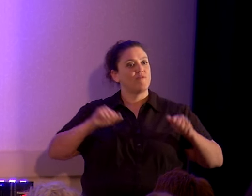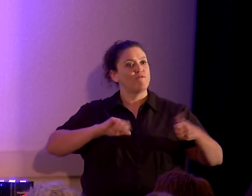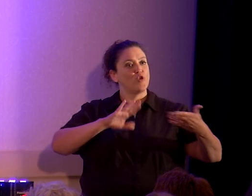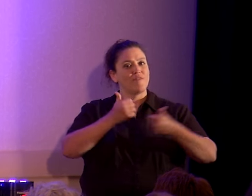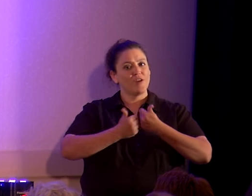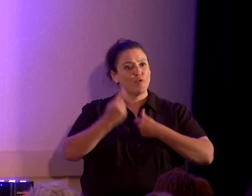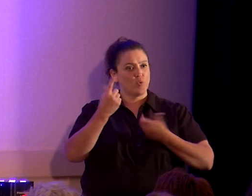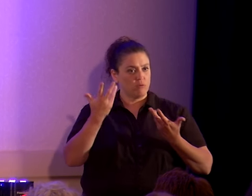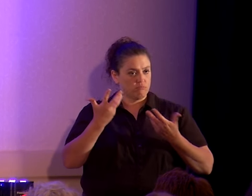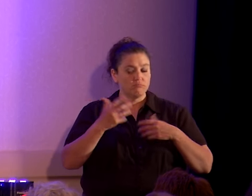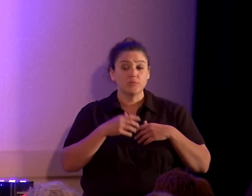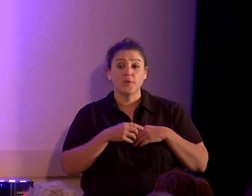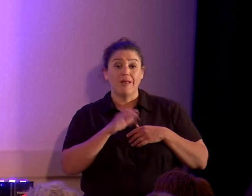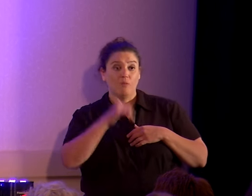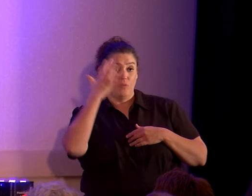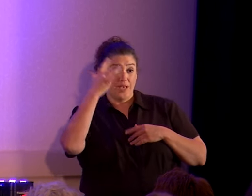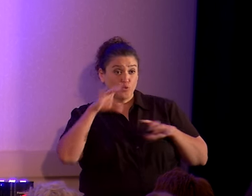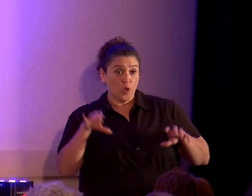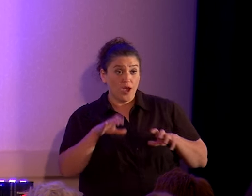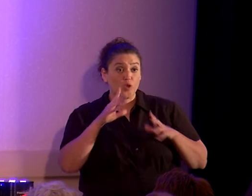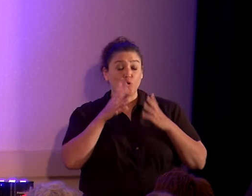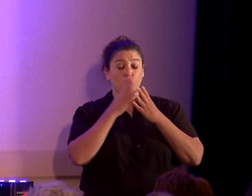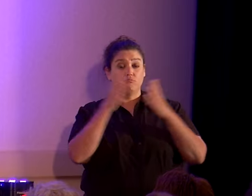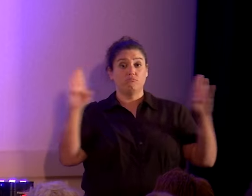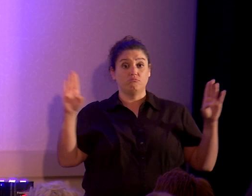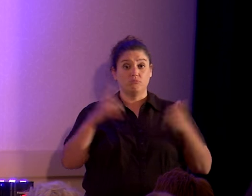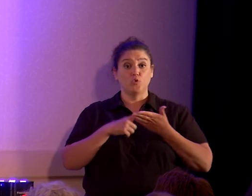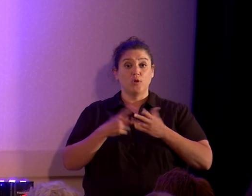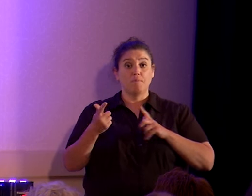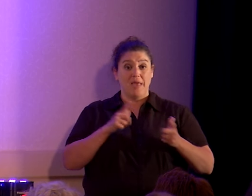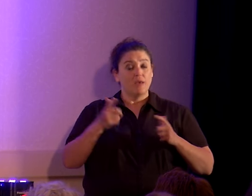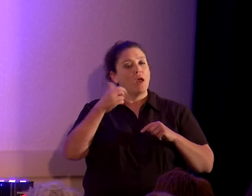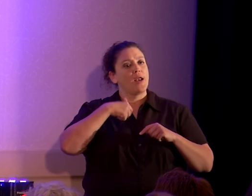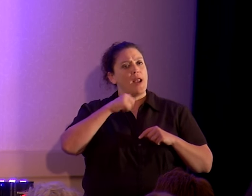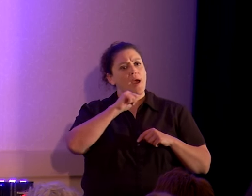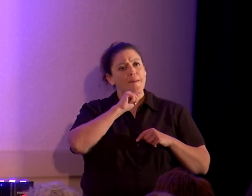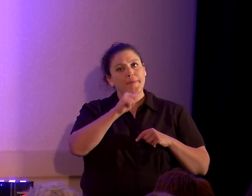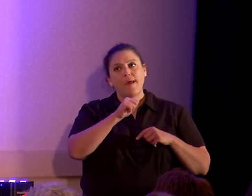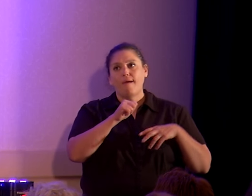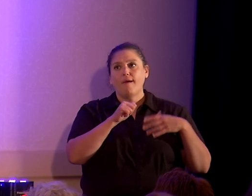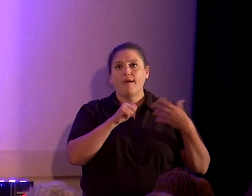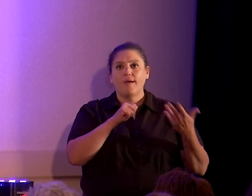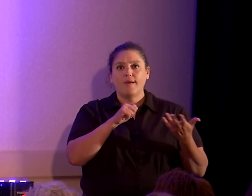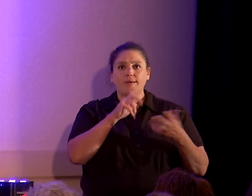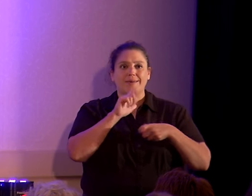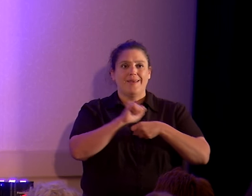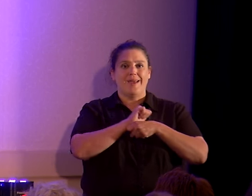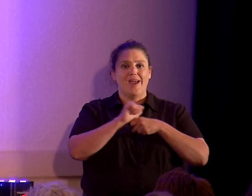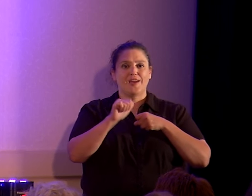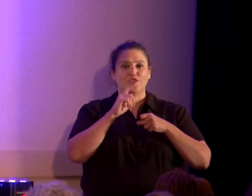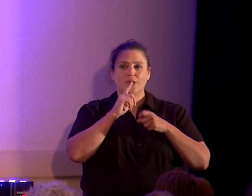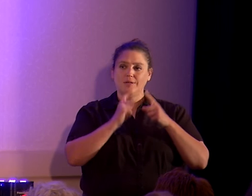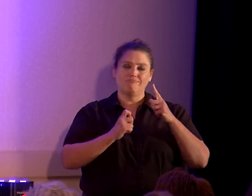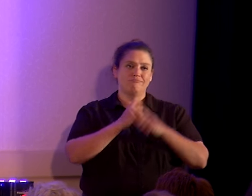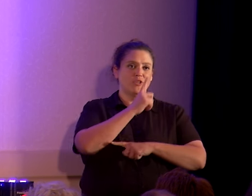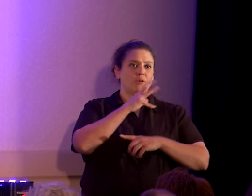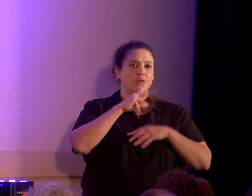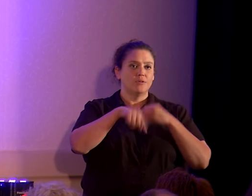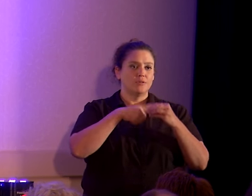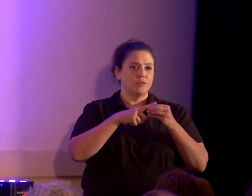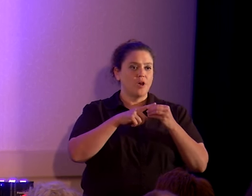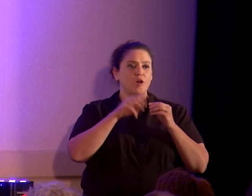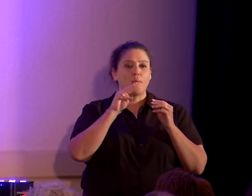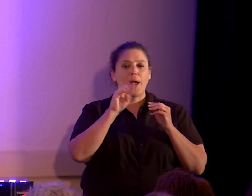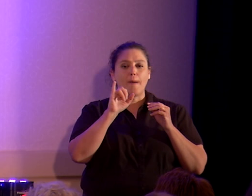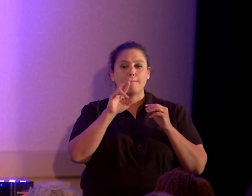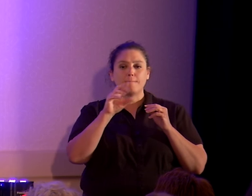This is why you do the debates. And I'm not necessarily going to venture off into territory and talk about mirror neurons,